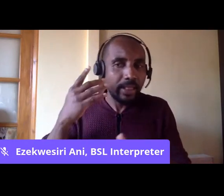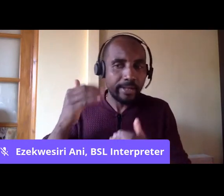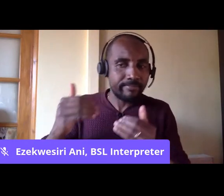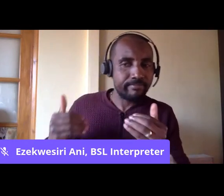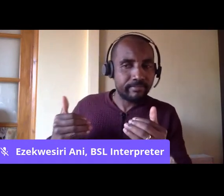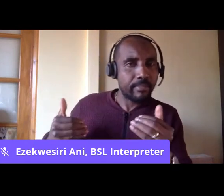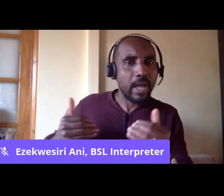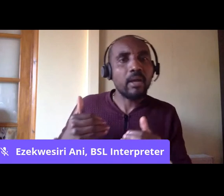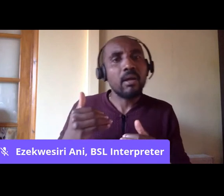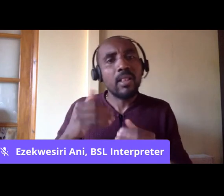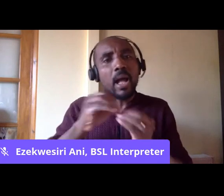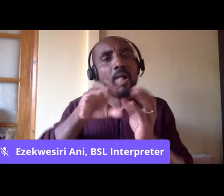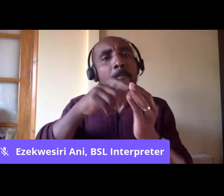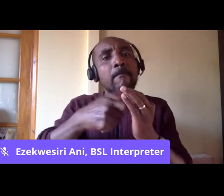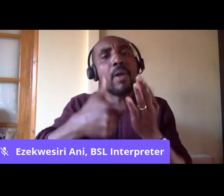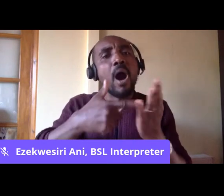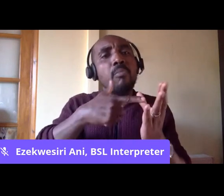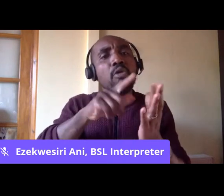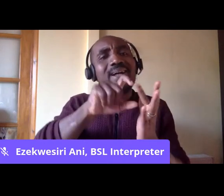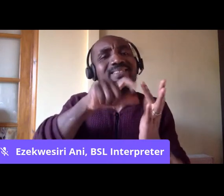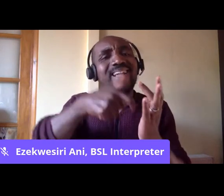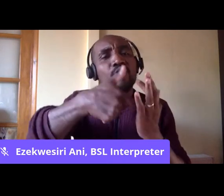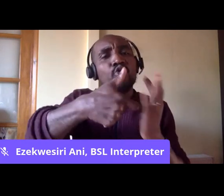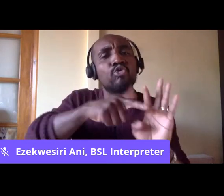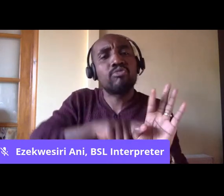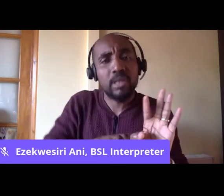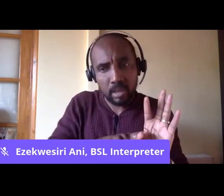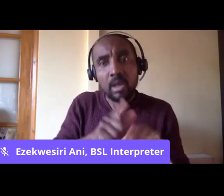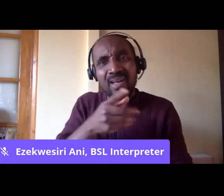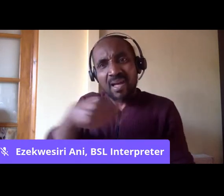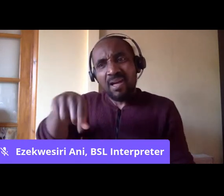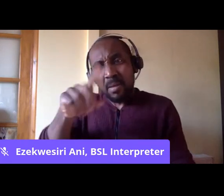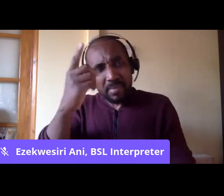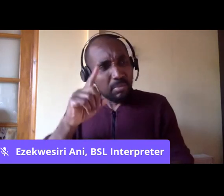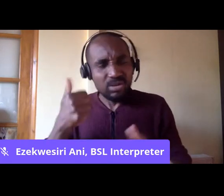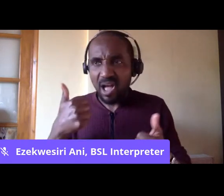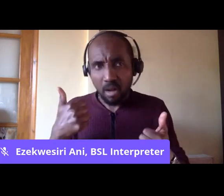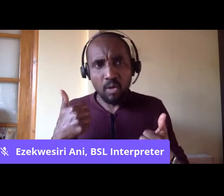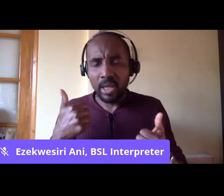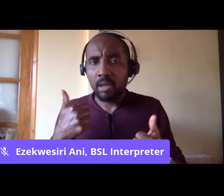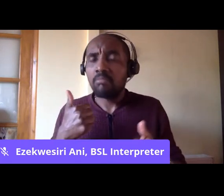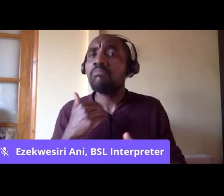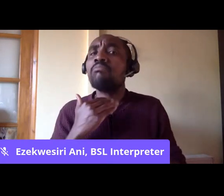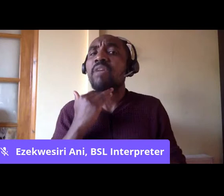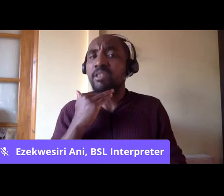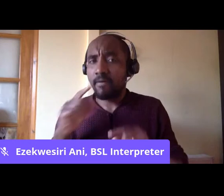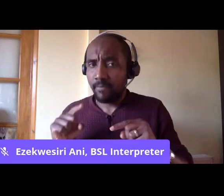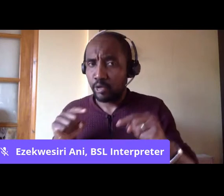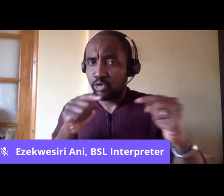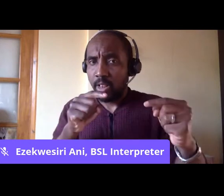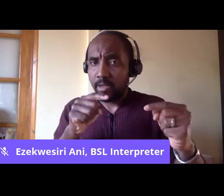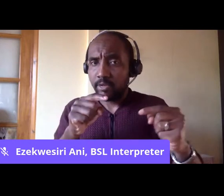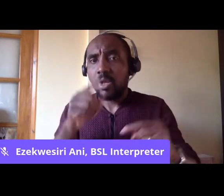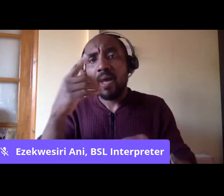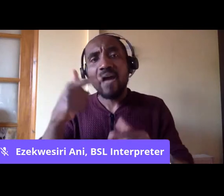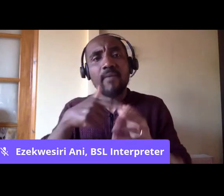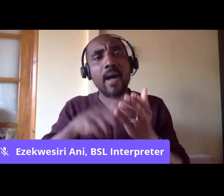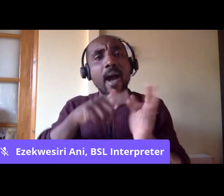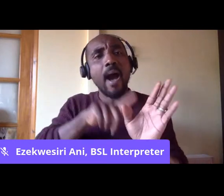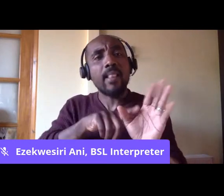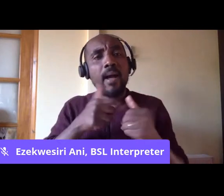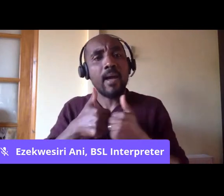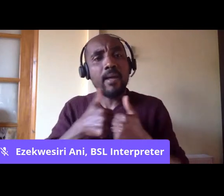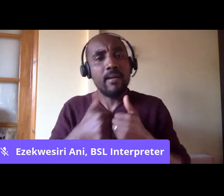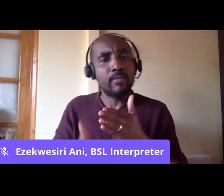to say, we must do something about this. We need to do this. And they found allies with leftists,